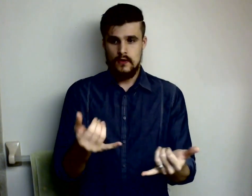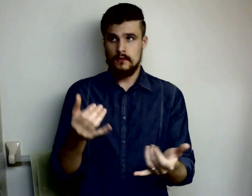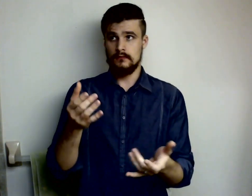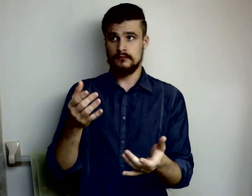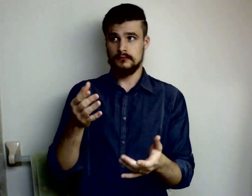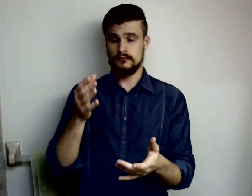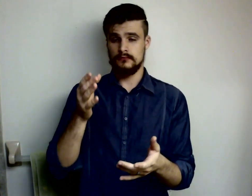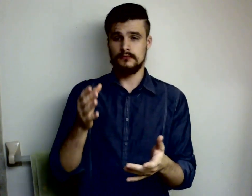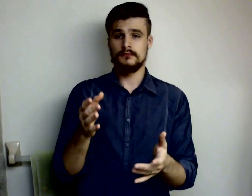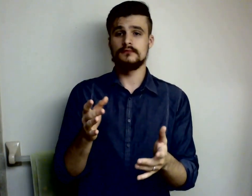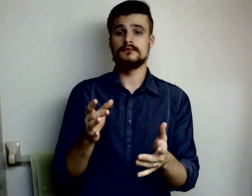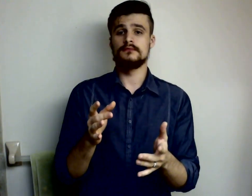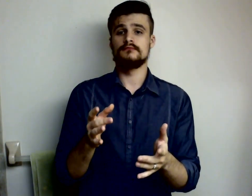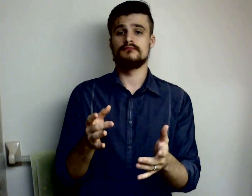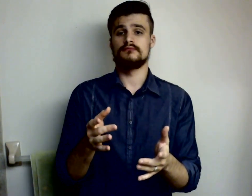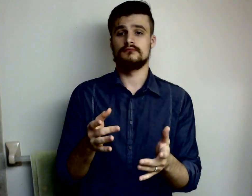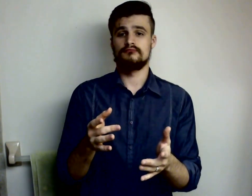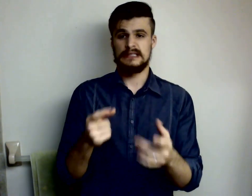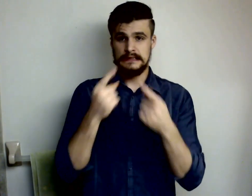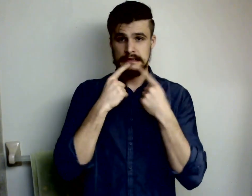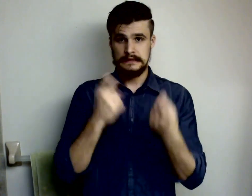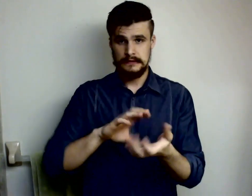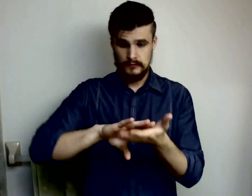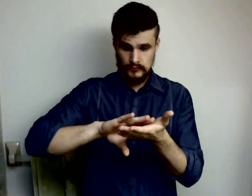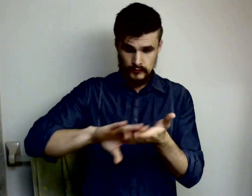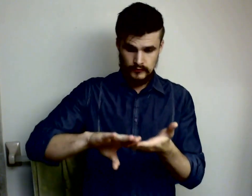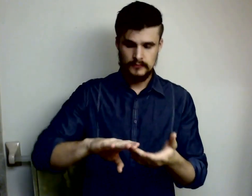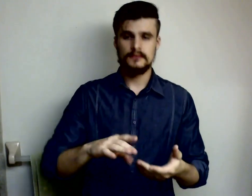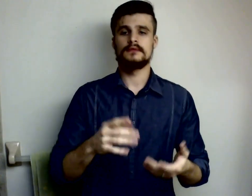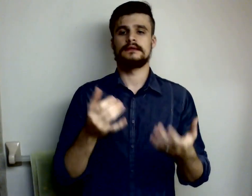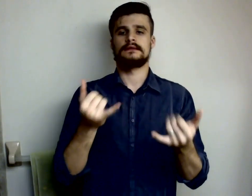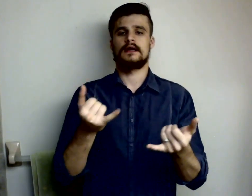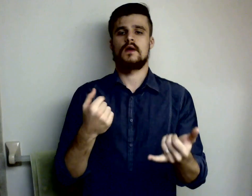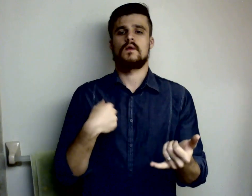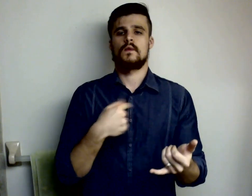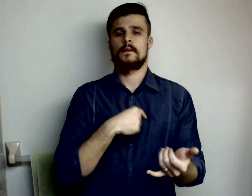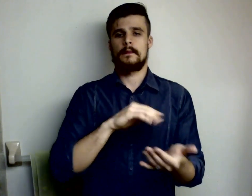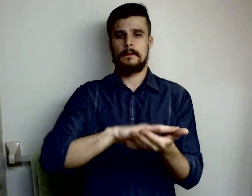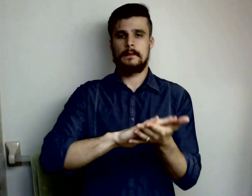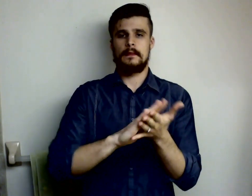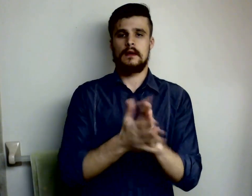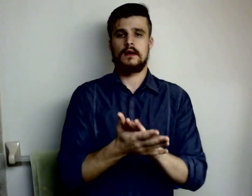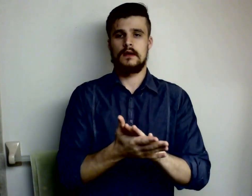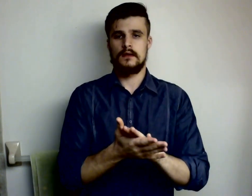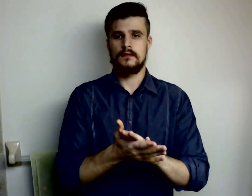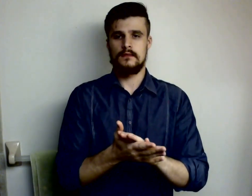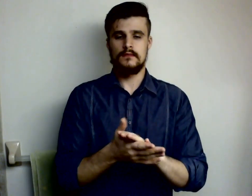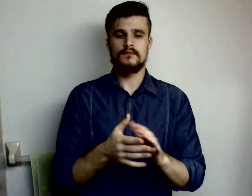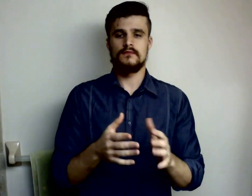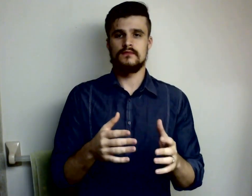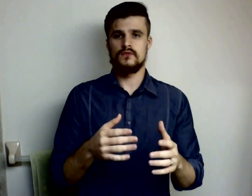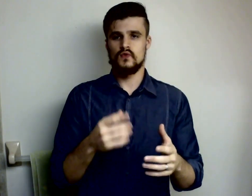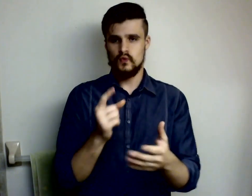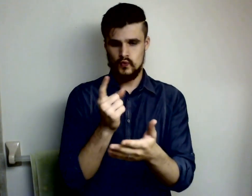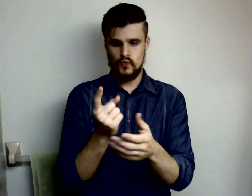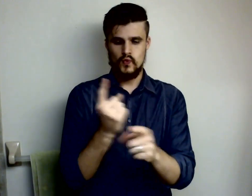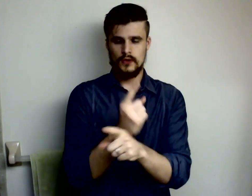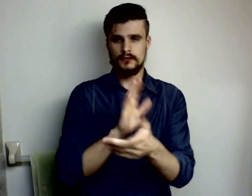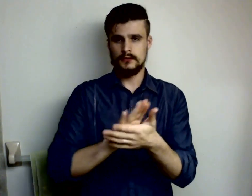is no longer guilty anymore if it was your guilt that caused you to feel shame and that guilt is now